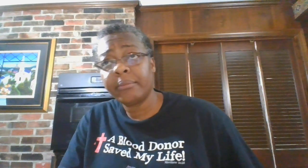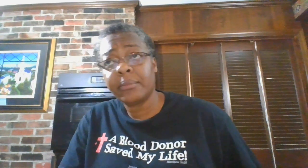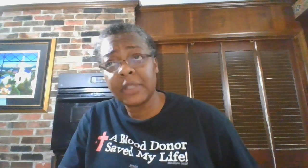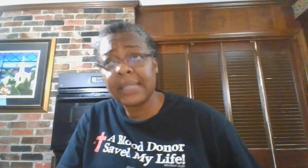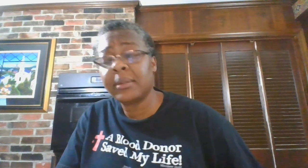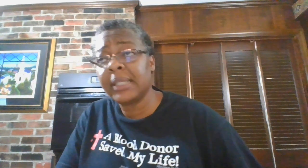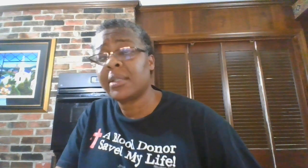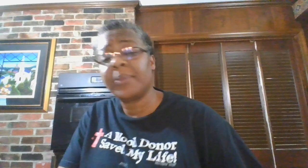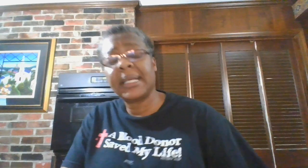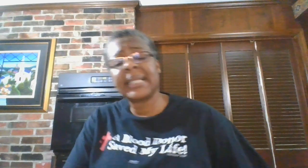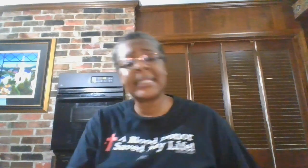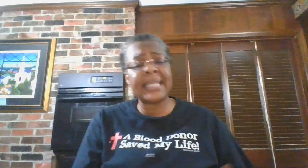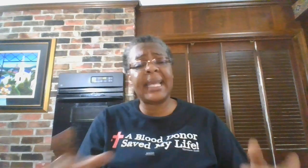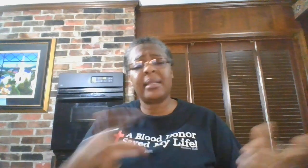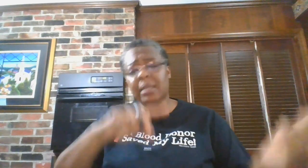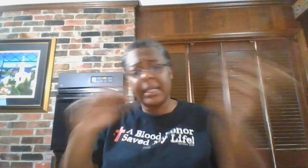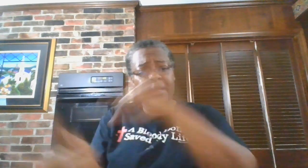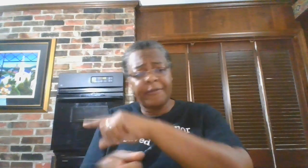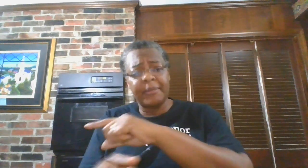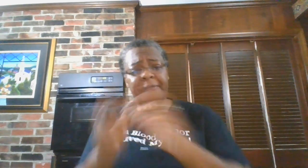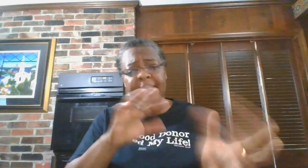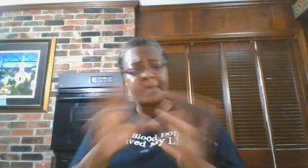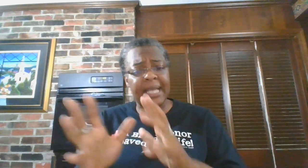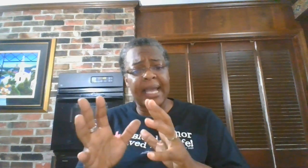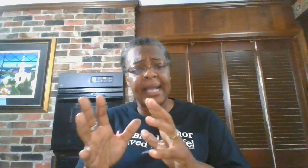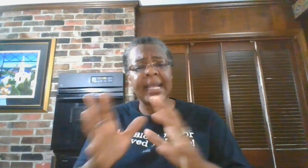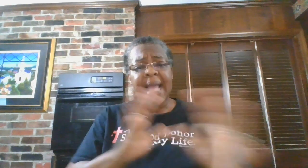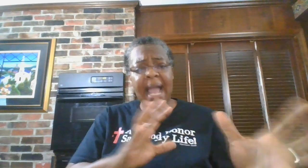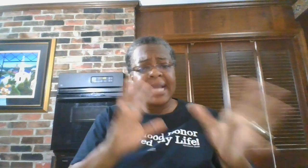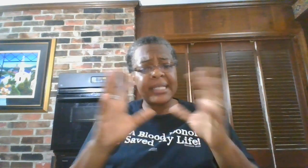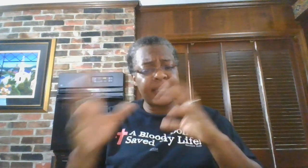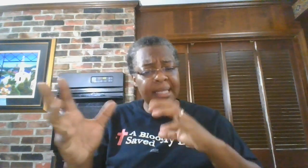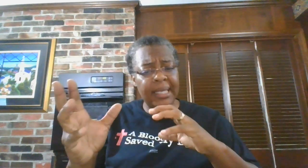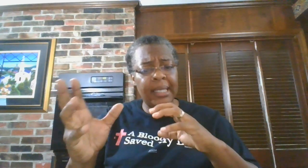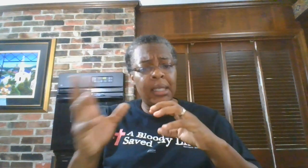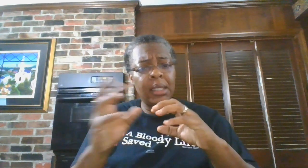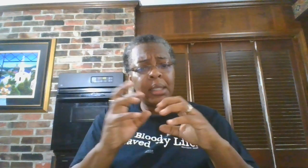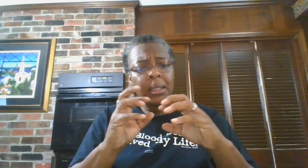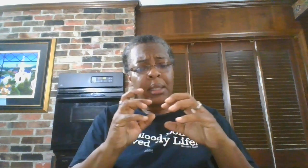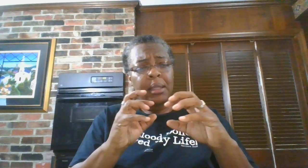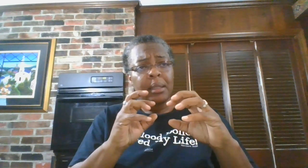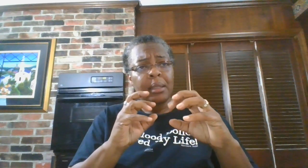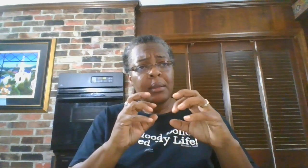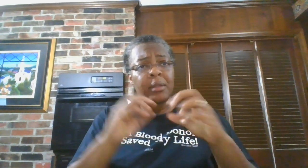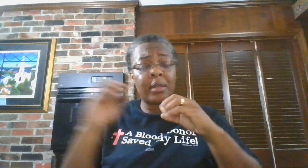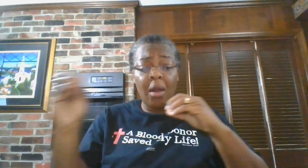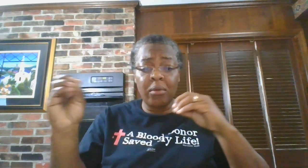I don't think so. But as I said, looking at it from the flip side, I can see the thought